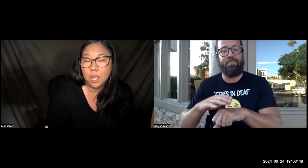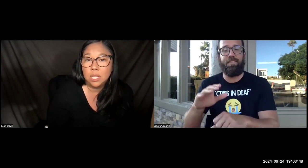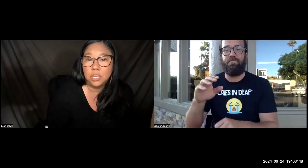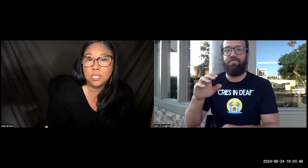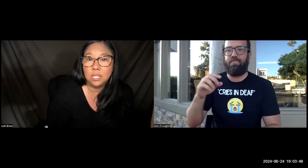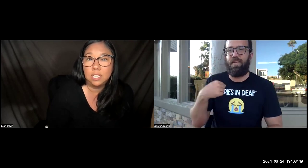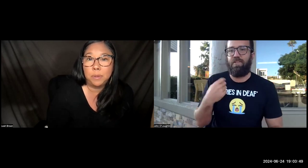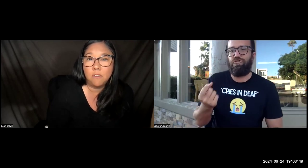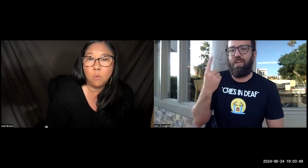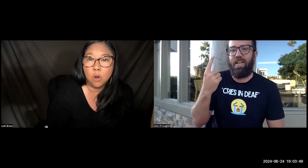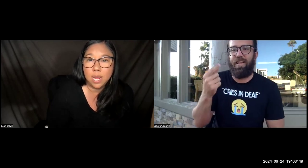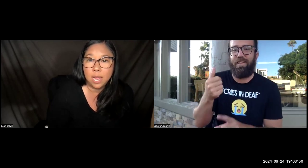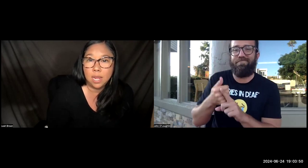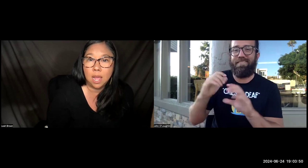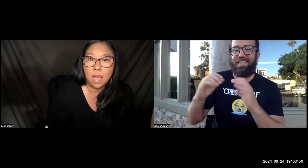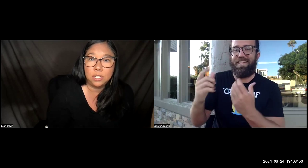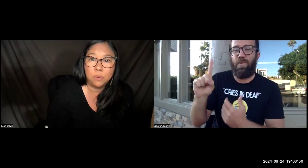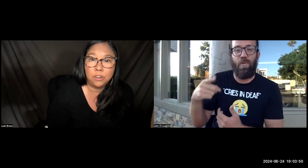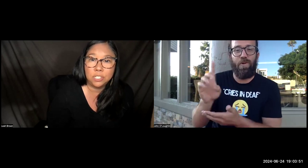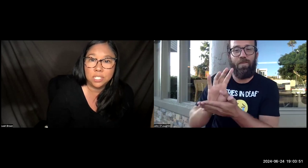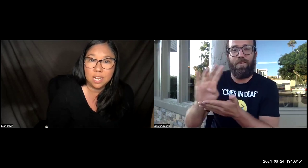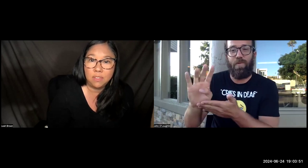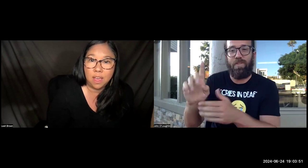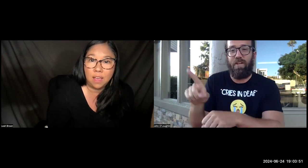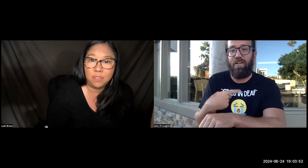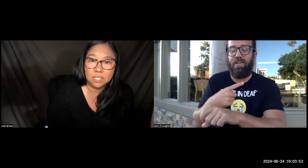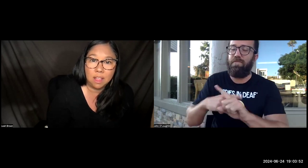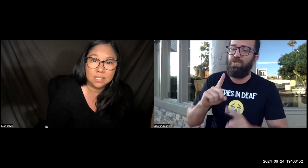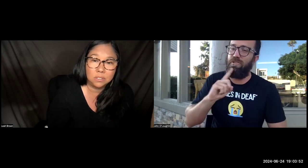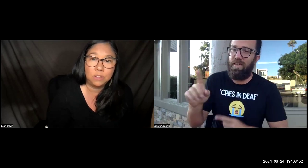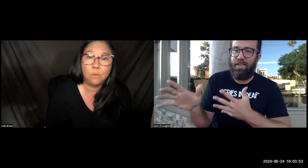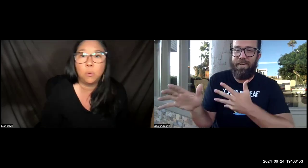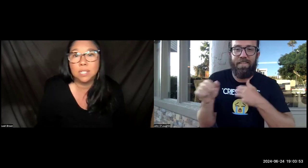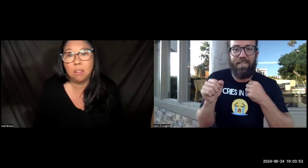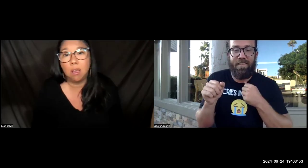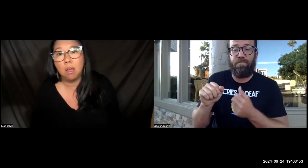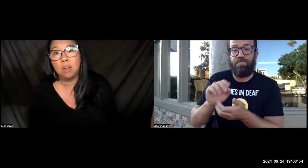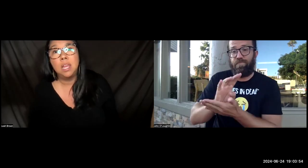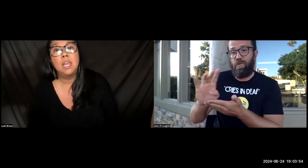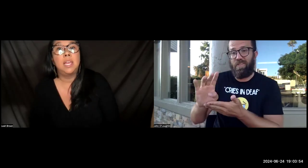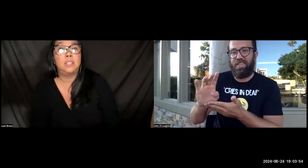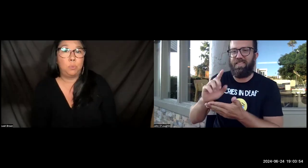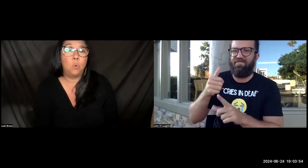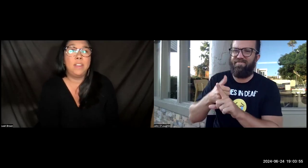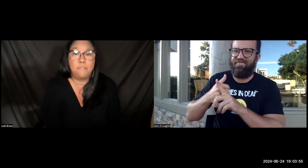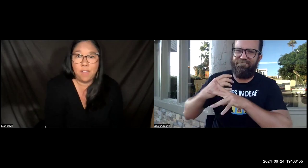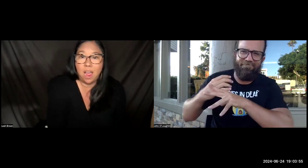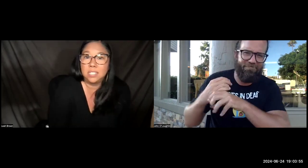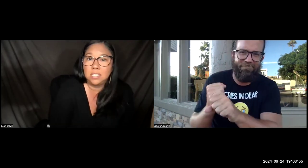Just a little bit of a warning. I do understand that this class is only four weeks long. It's quite fast.